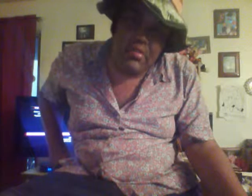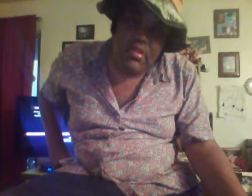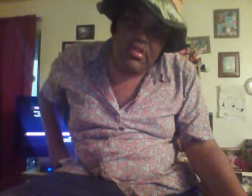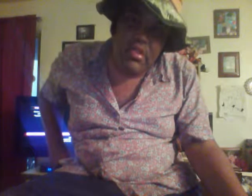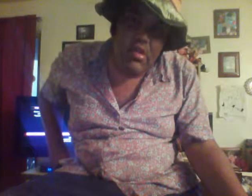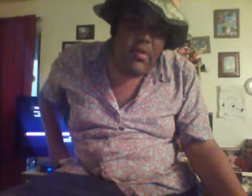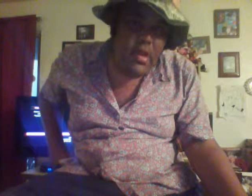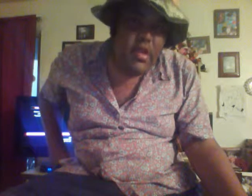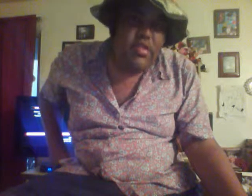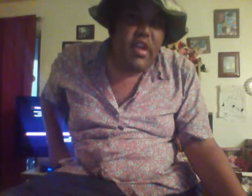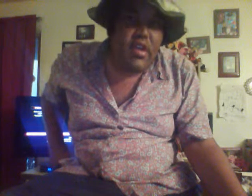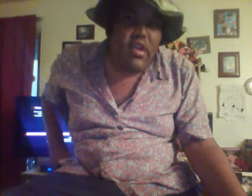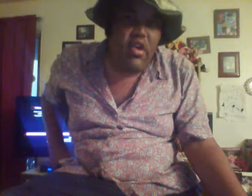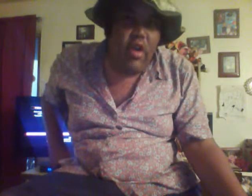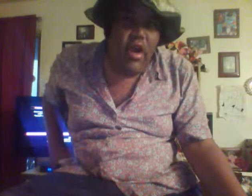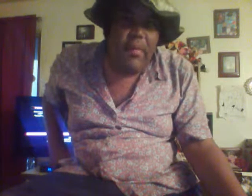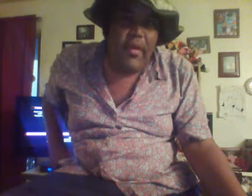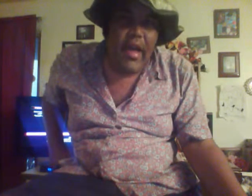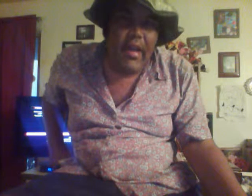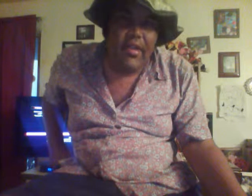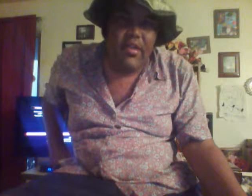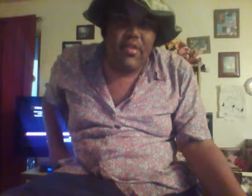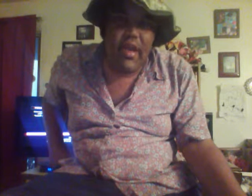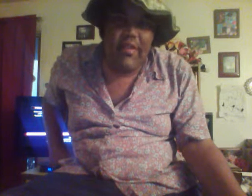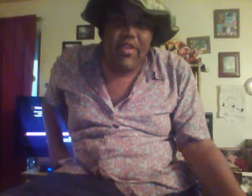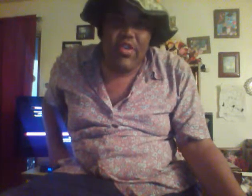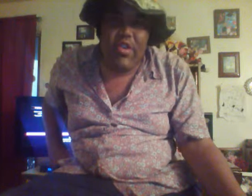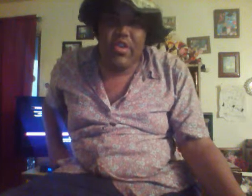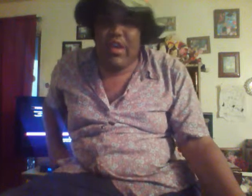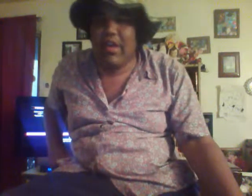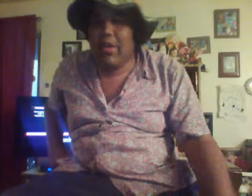good one. So... There you go. Hope you like it. You have a good day.